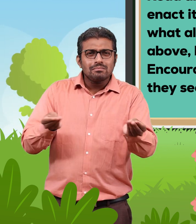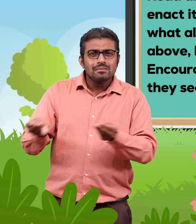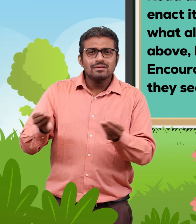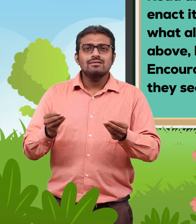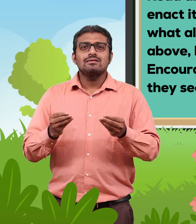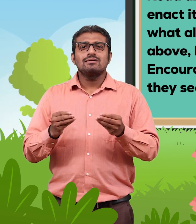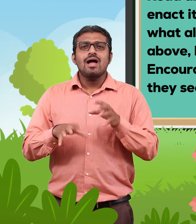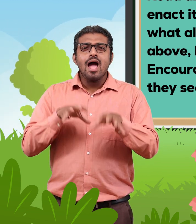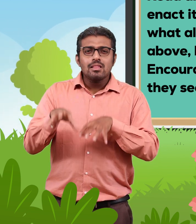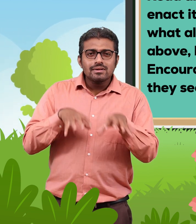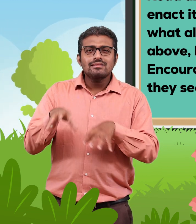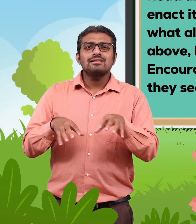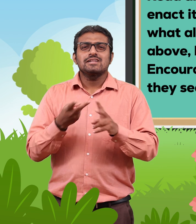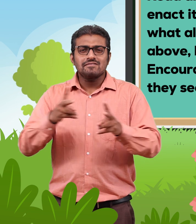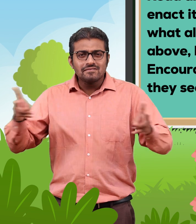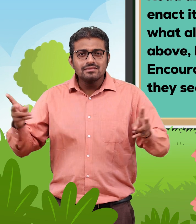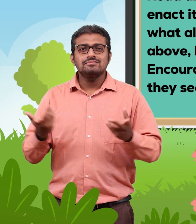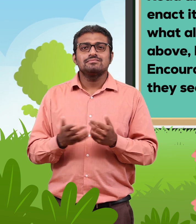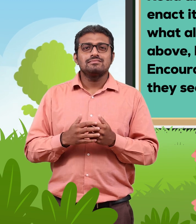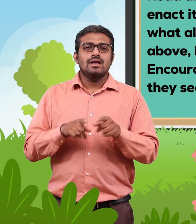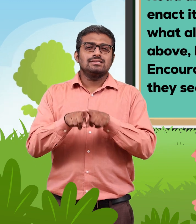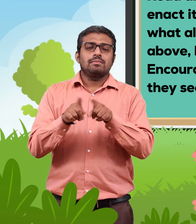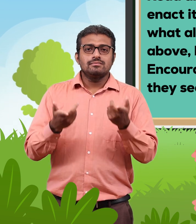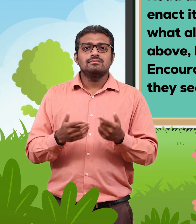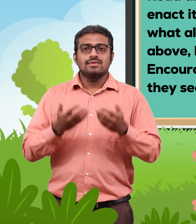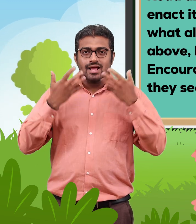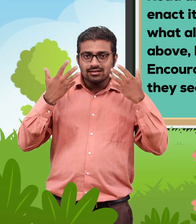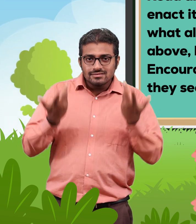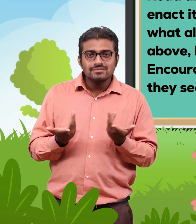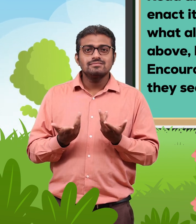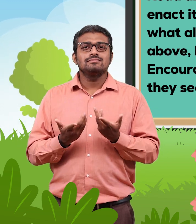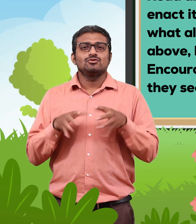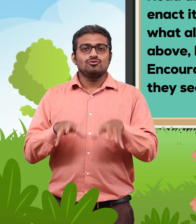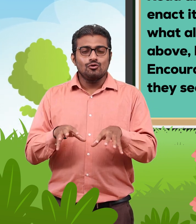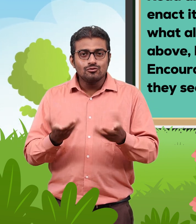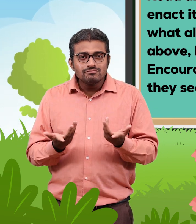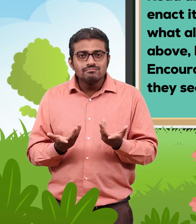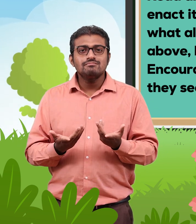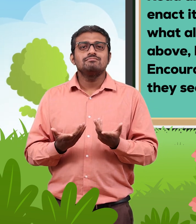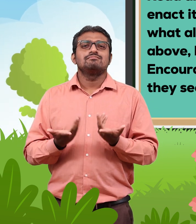like cats, dogs, cows, etc.